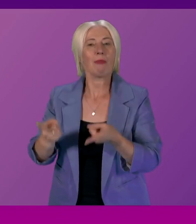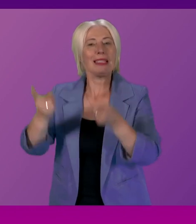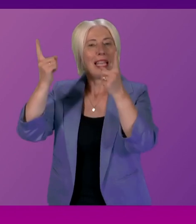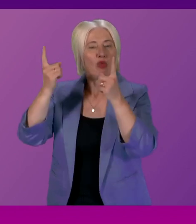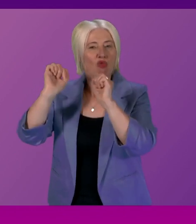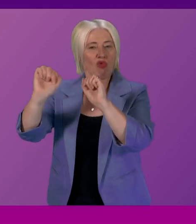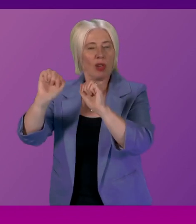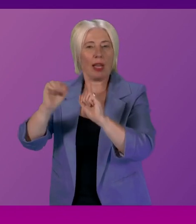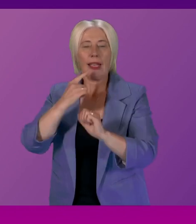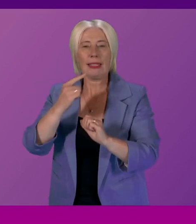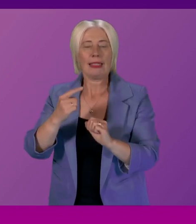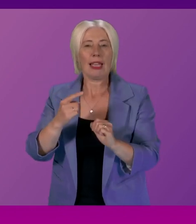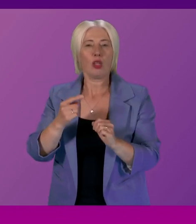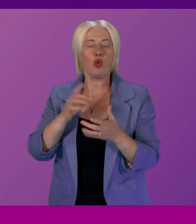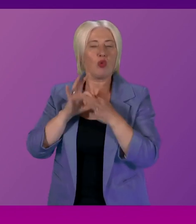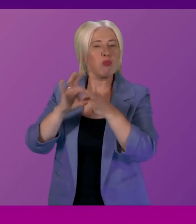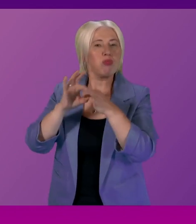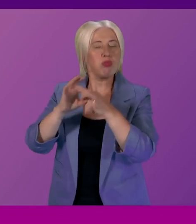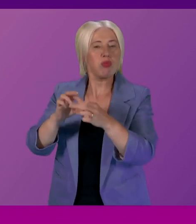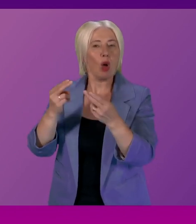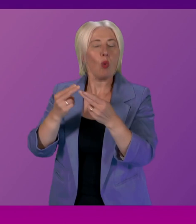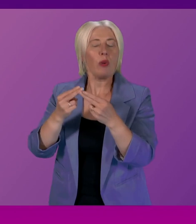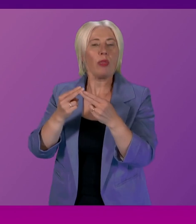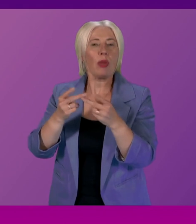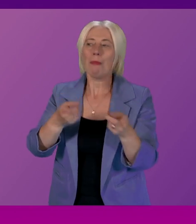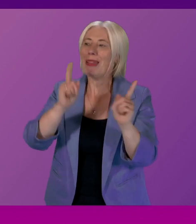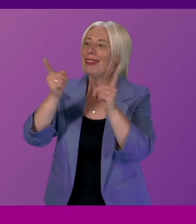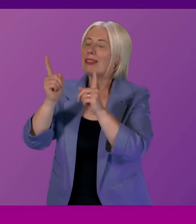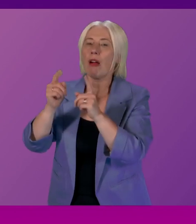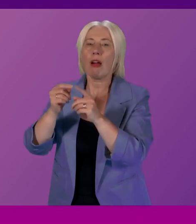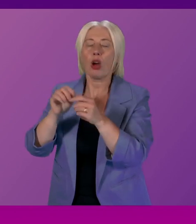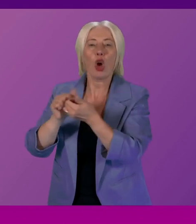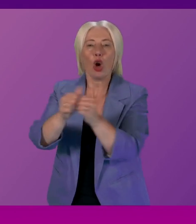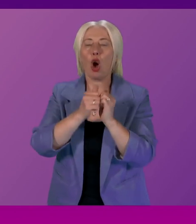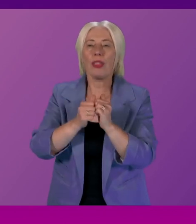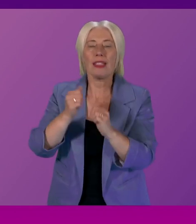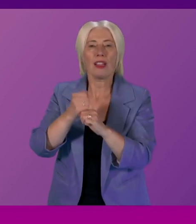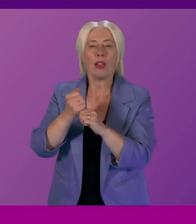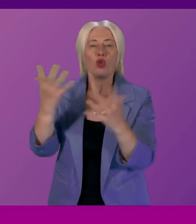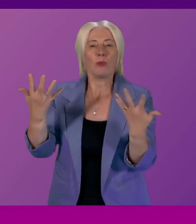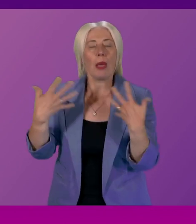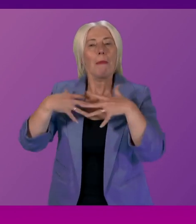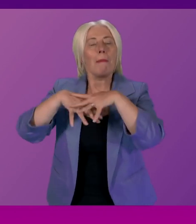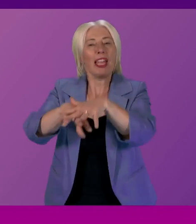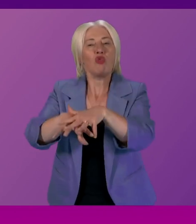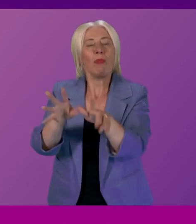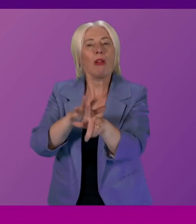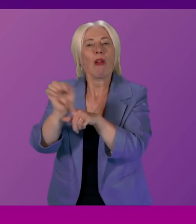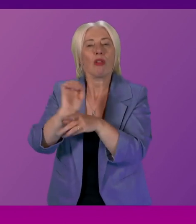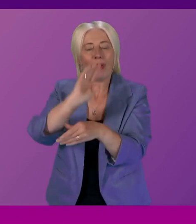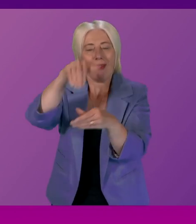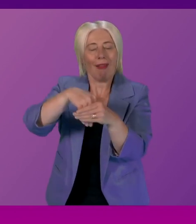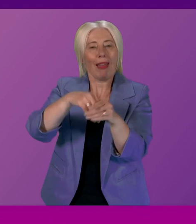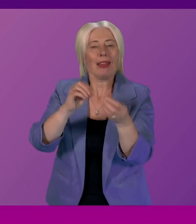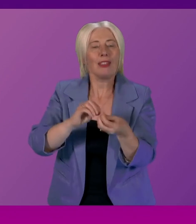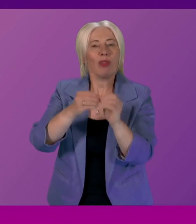that Mr Robertson should collaborate with ministerial colleagues across government to mainstream culture into policy making this